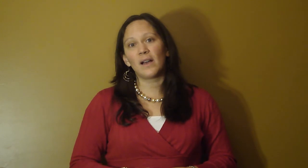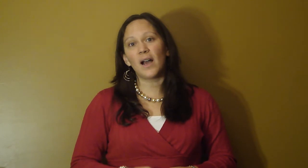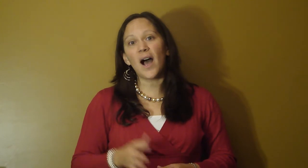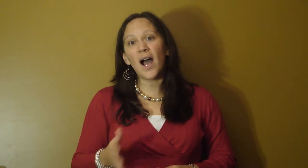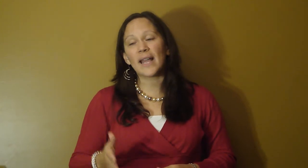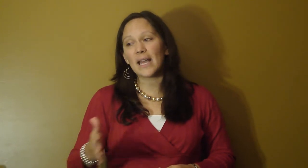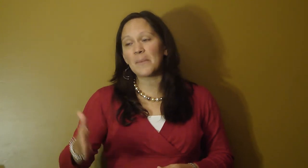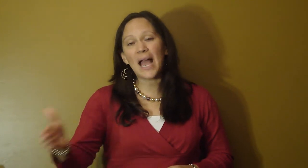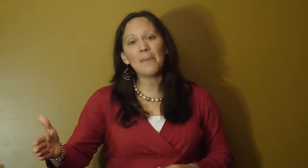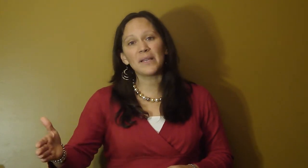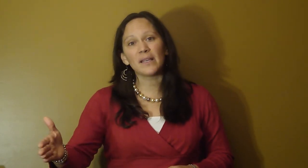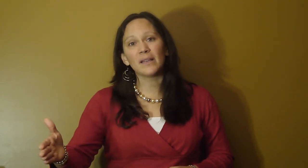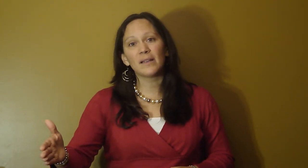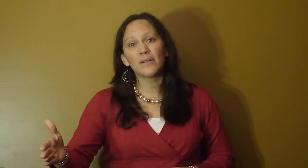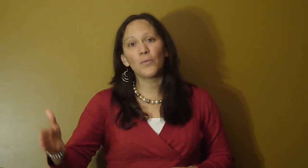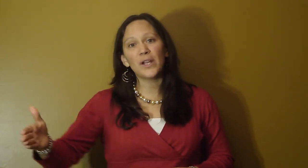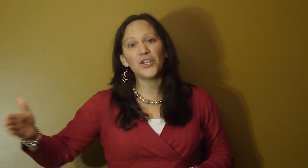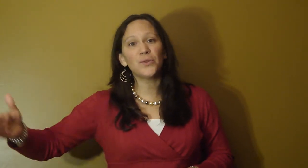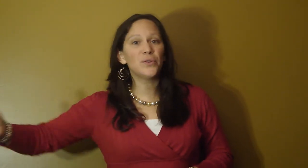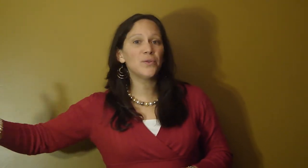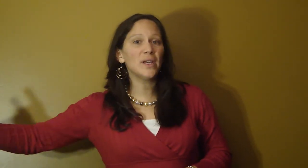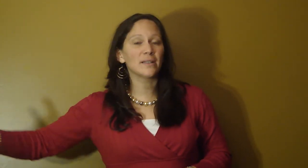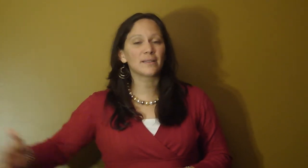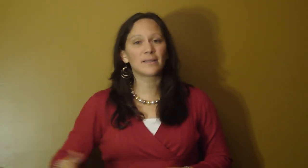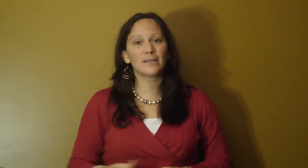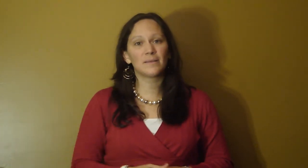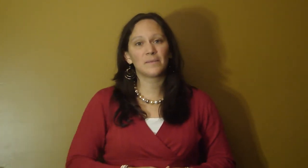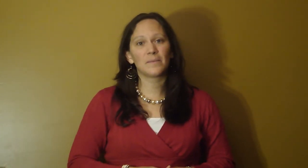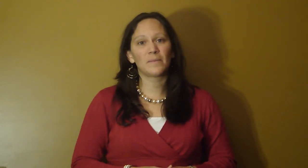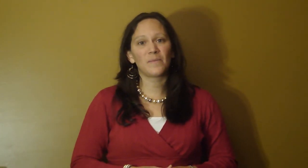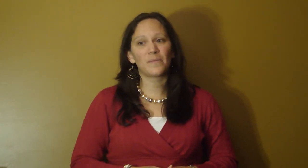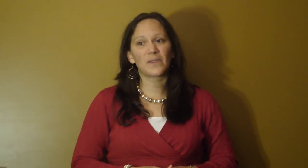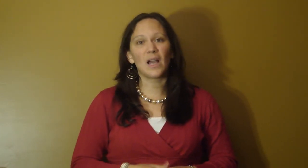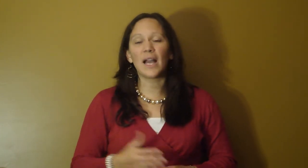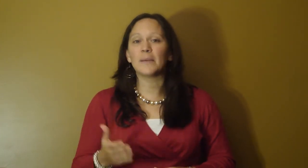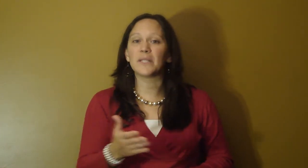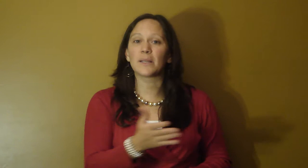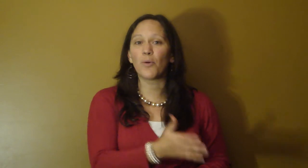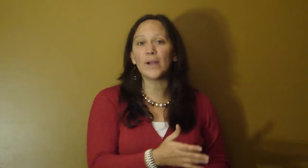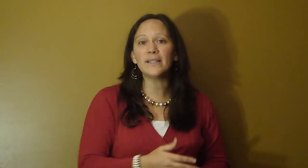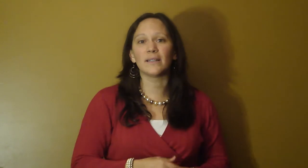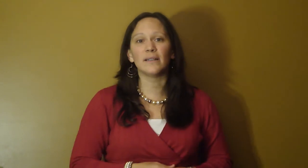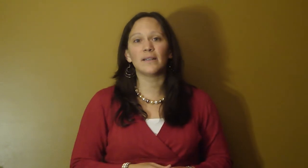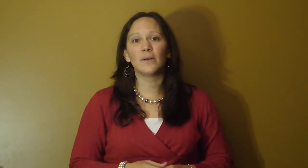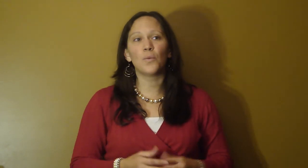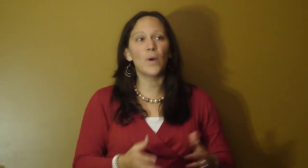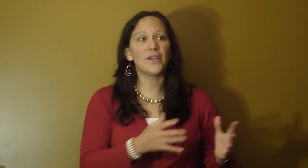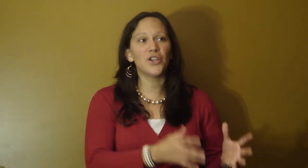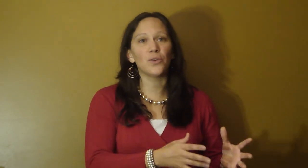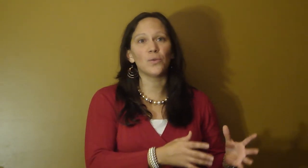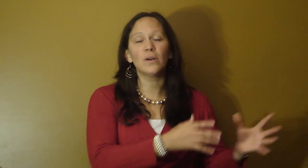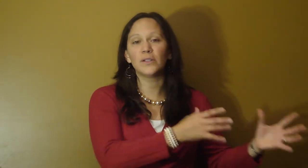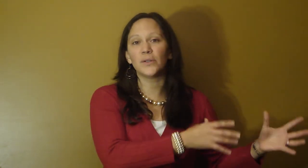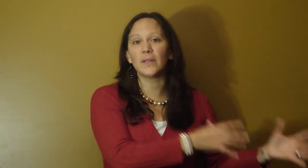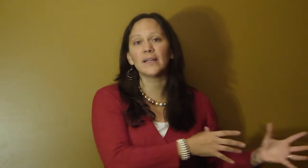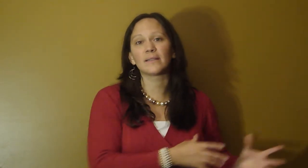I am happy when you do this. I am disappointed when you do this.